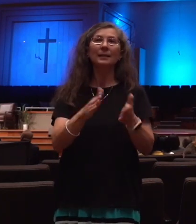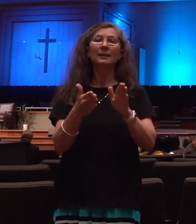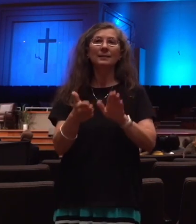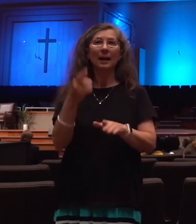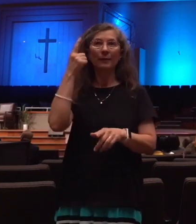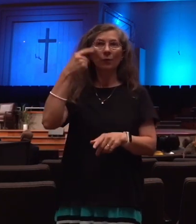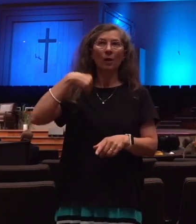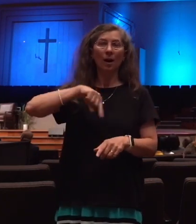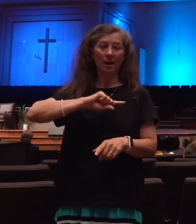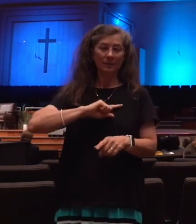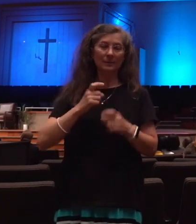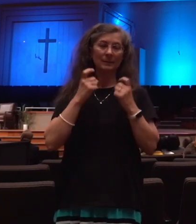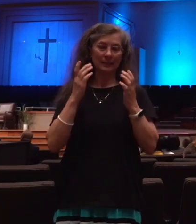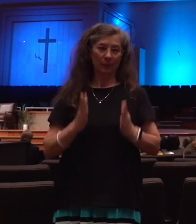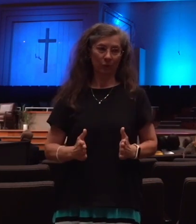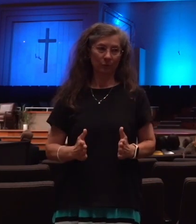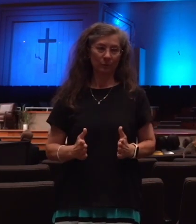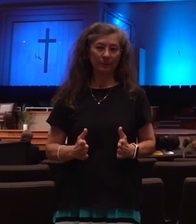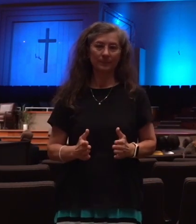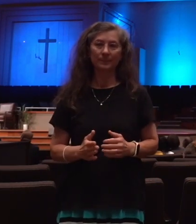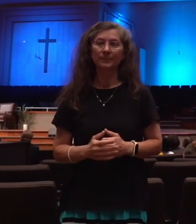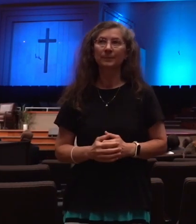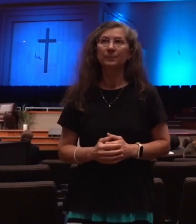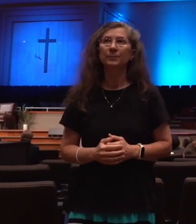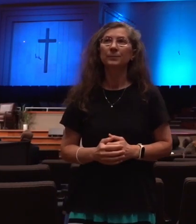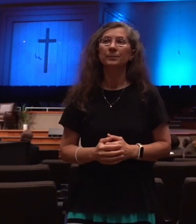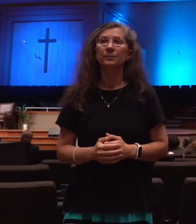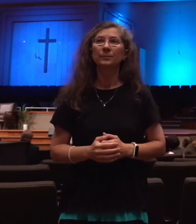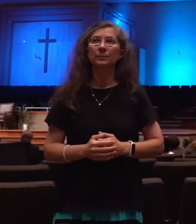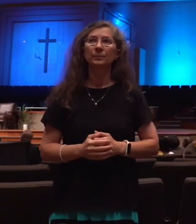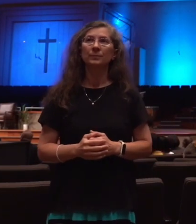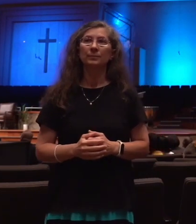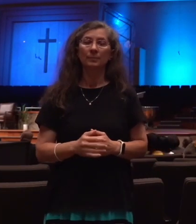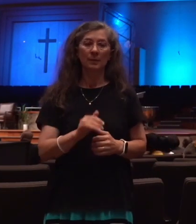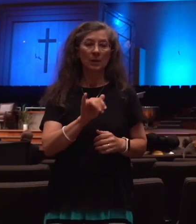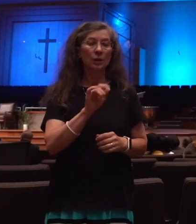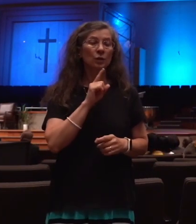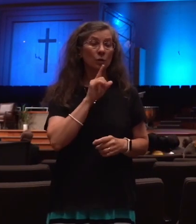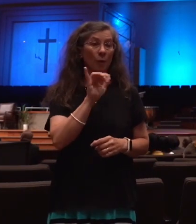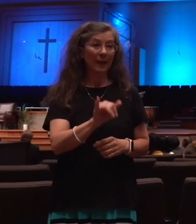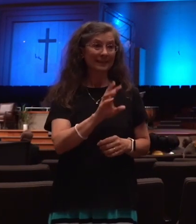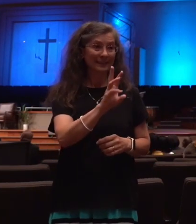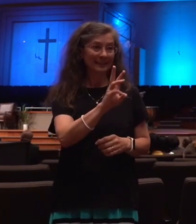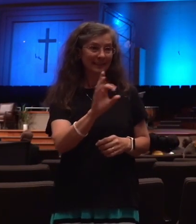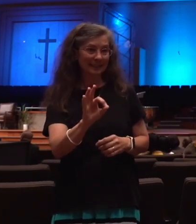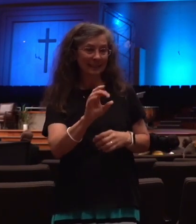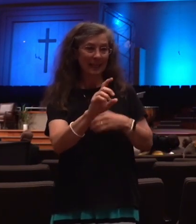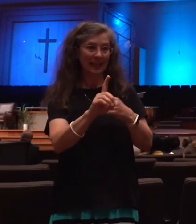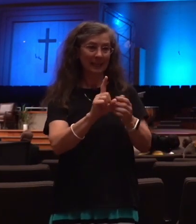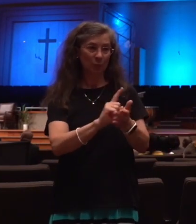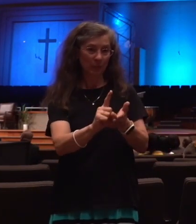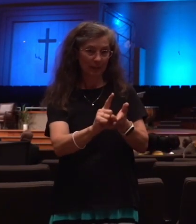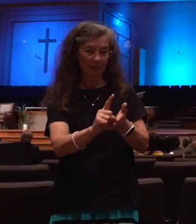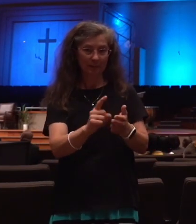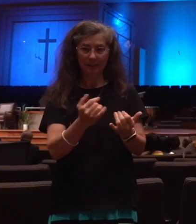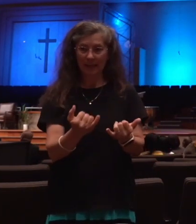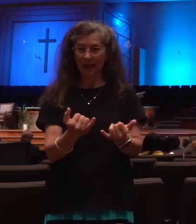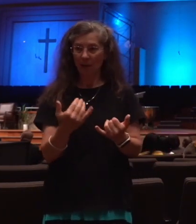we have that. Now, that is 69 of the 70 weeks. That means there's one set of seven